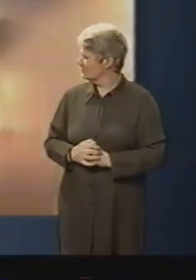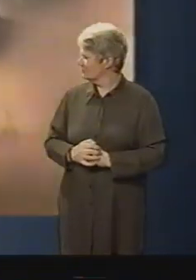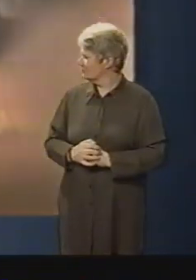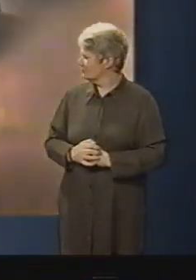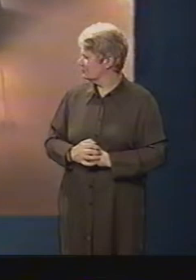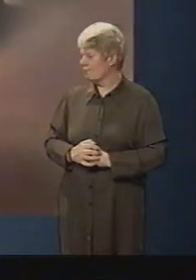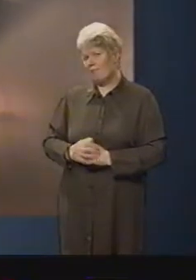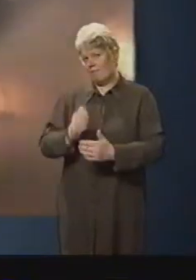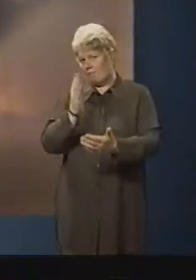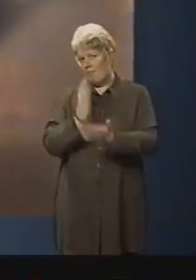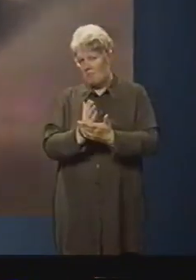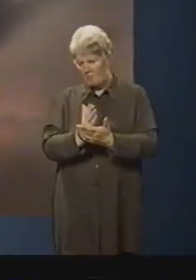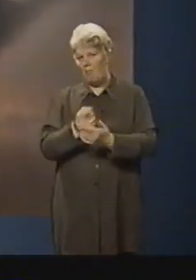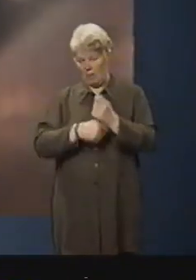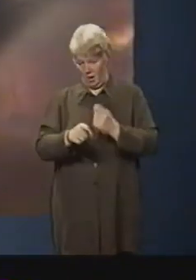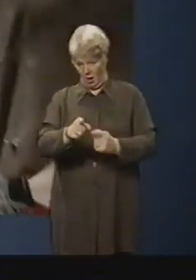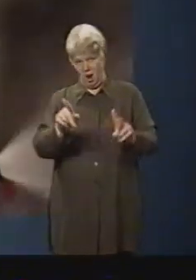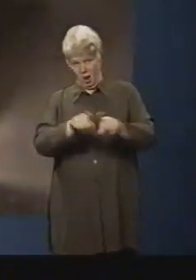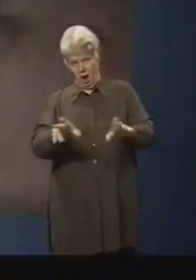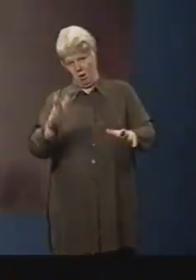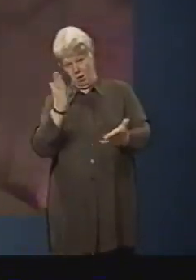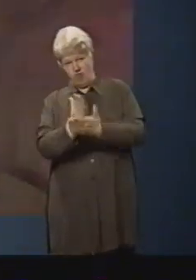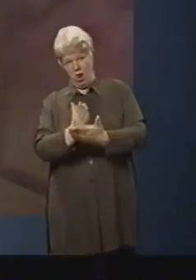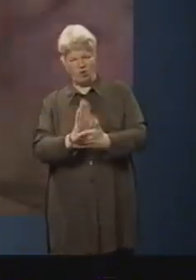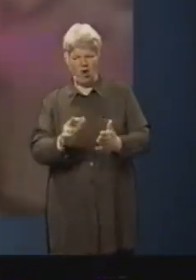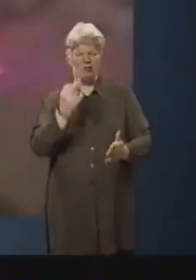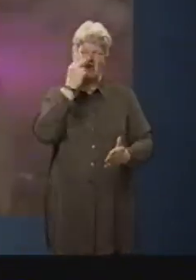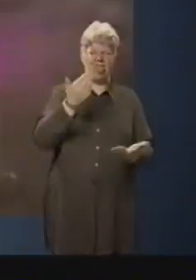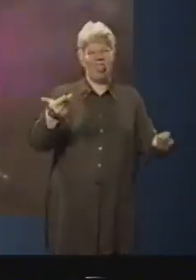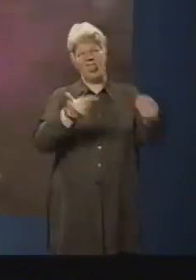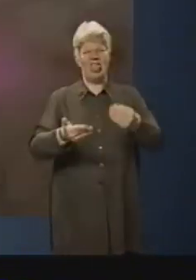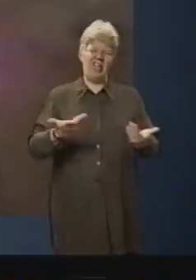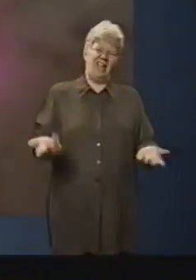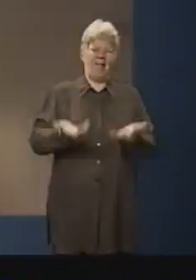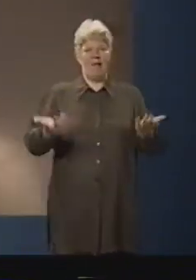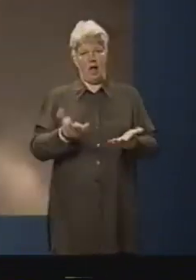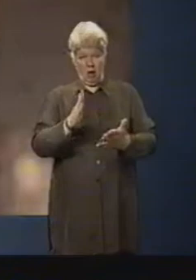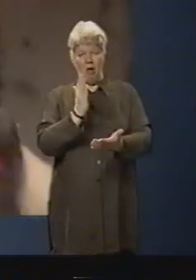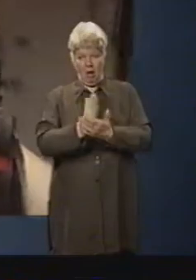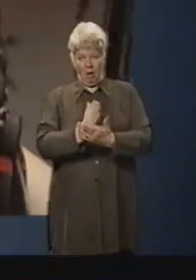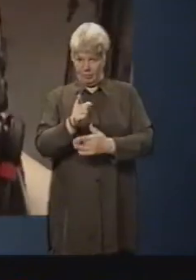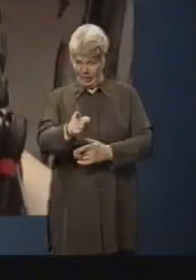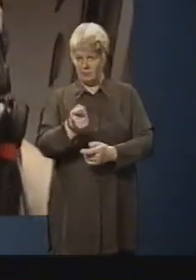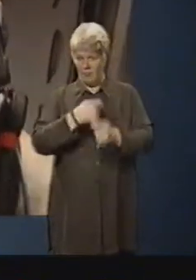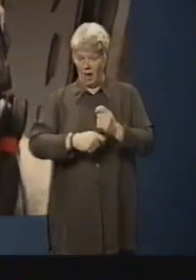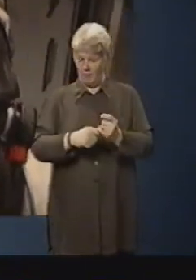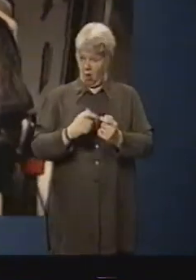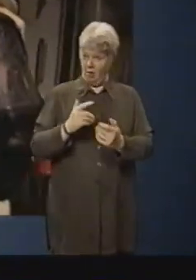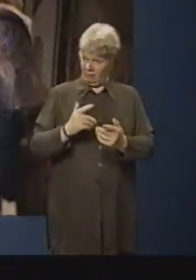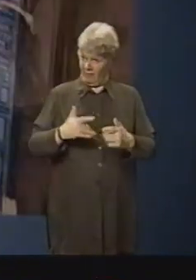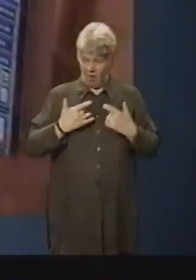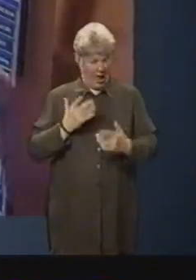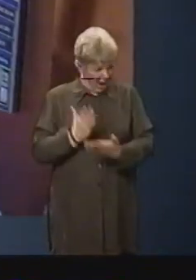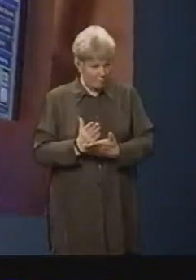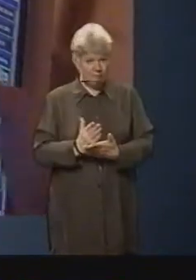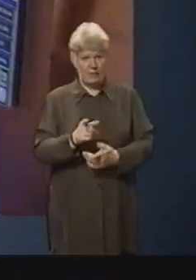It certainly passed the reality test. In fact, if anything, it felt far too real. And that's exactly what this system has been designed to make you feel.